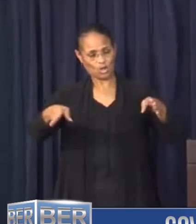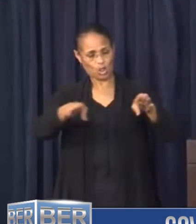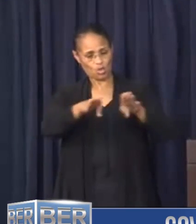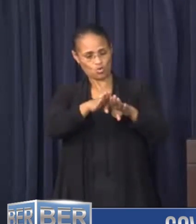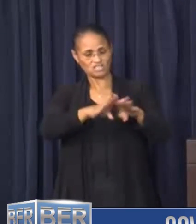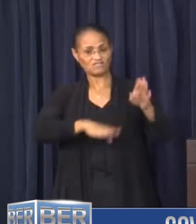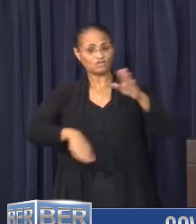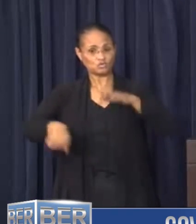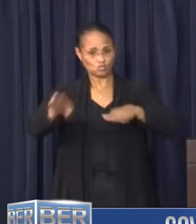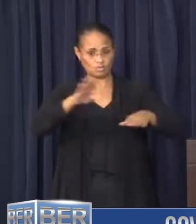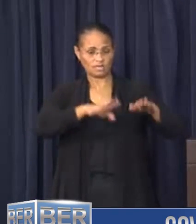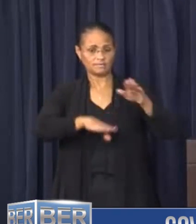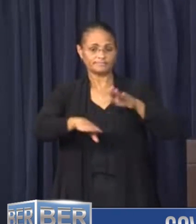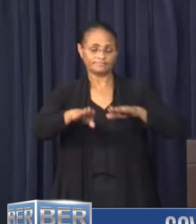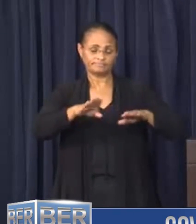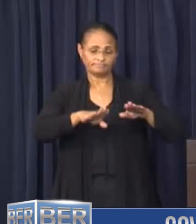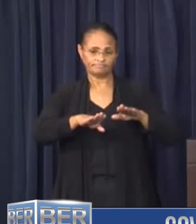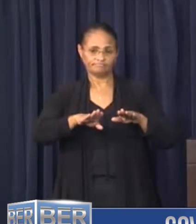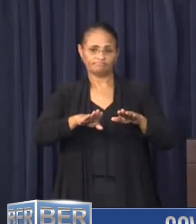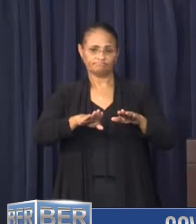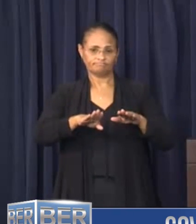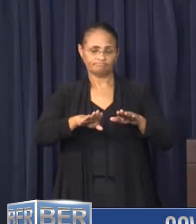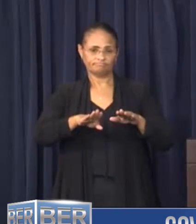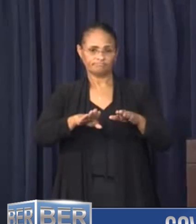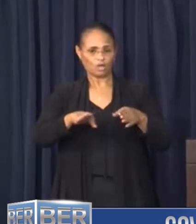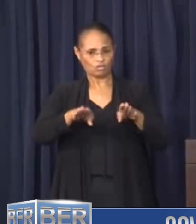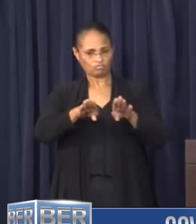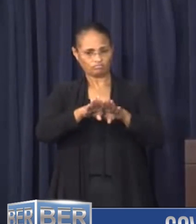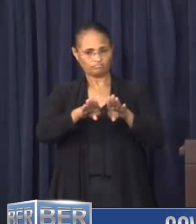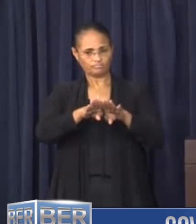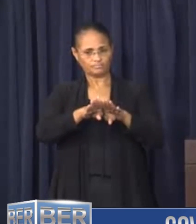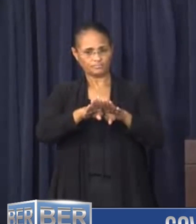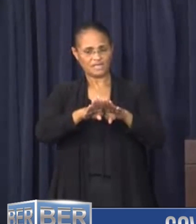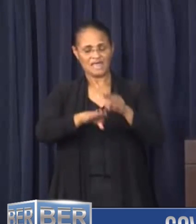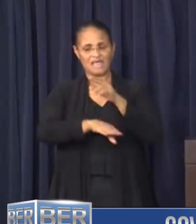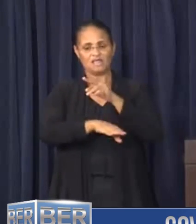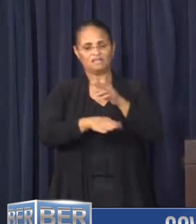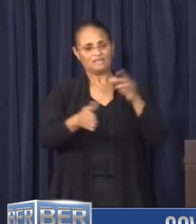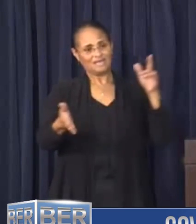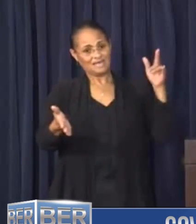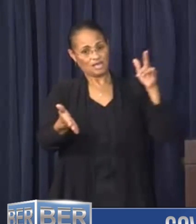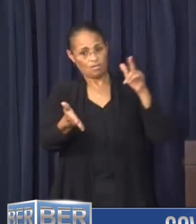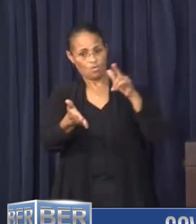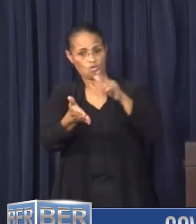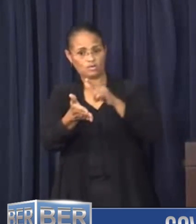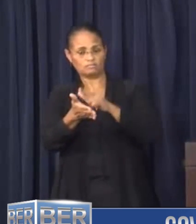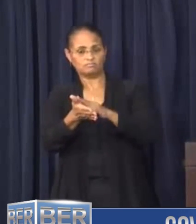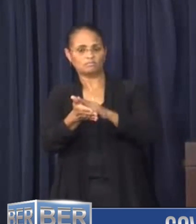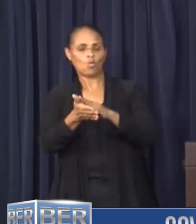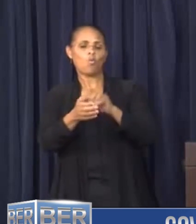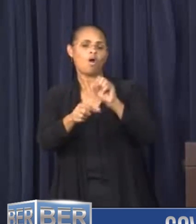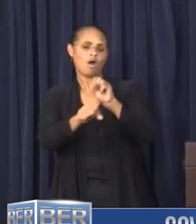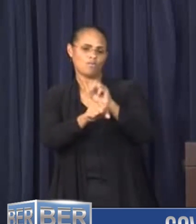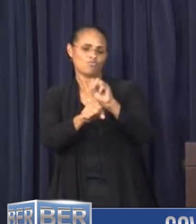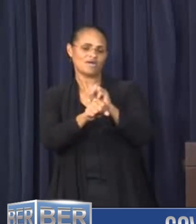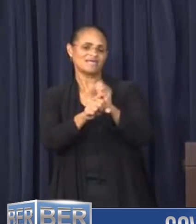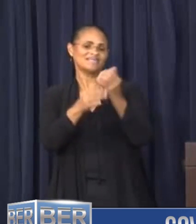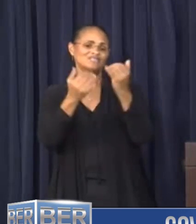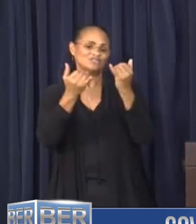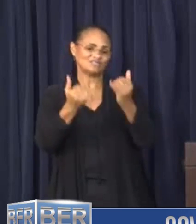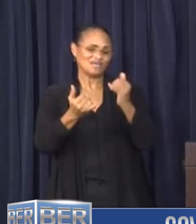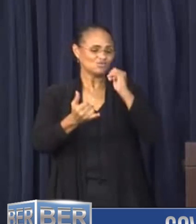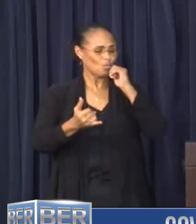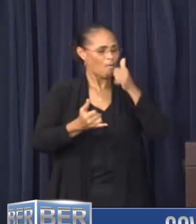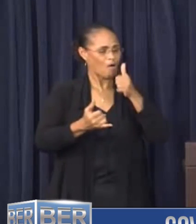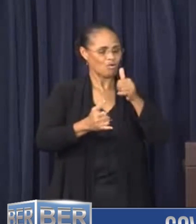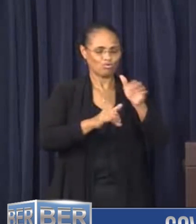swimming and water activities. The Aleph International Airport will operate today and tomorrow as